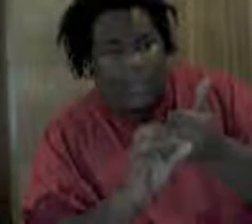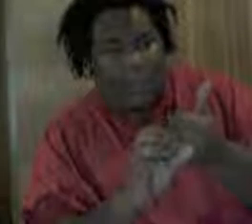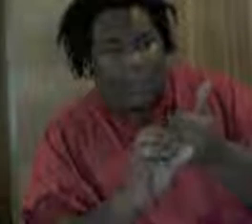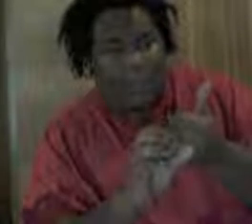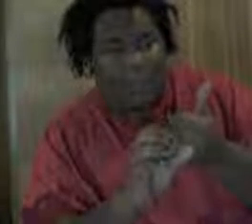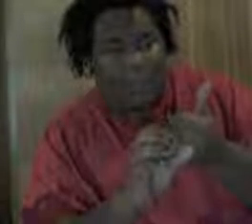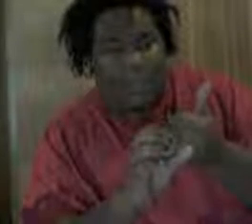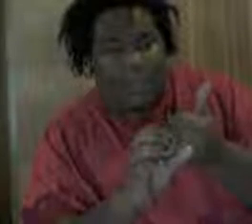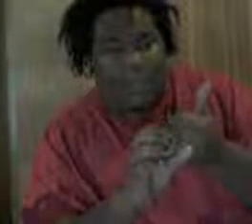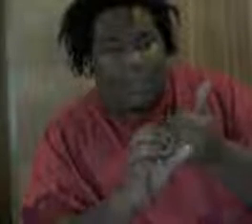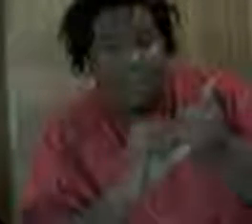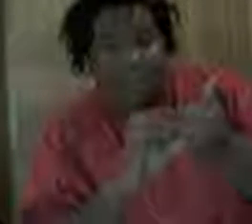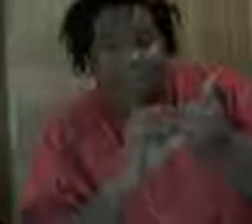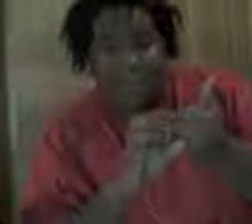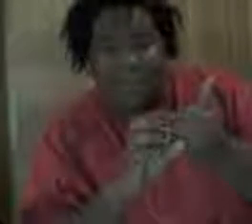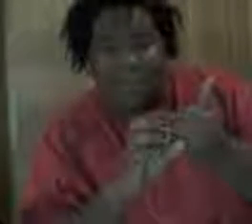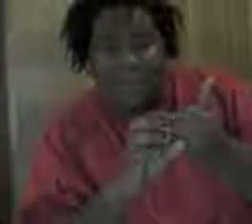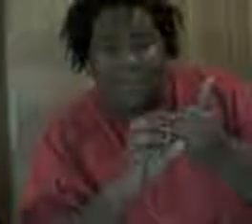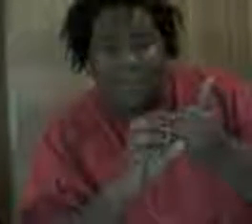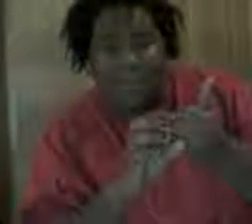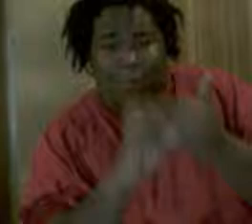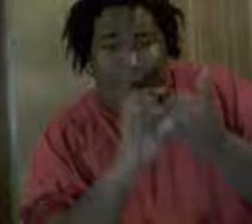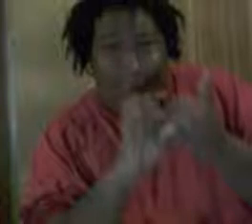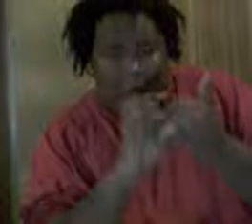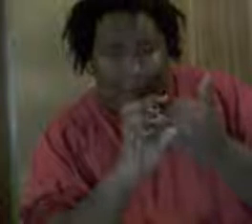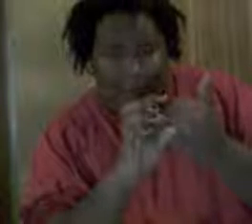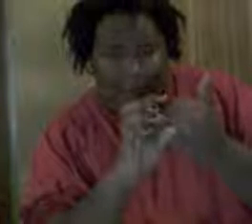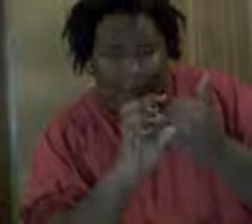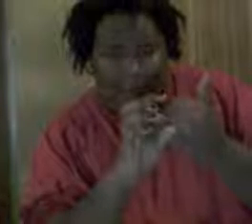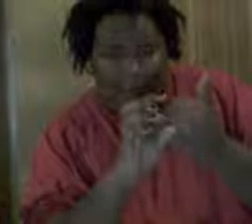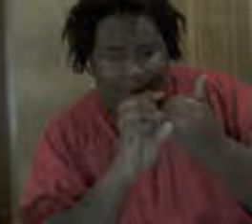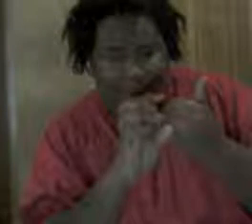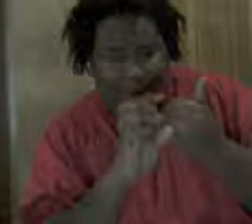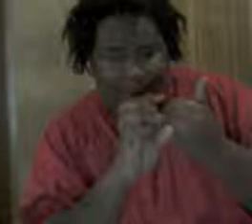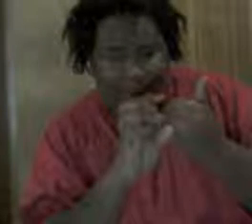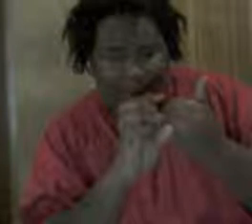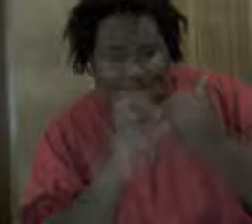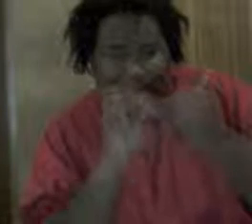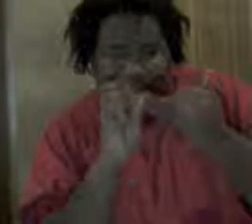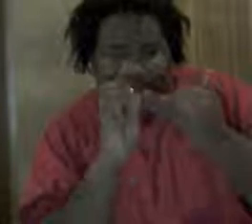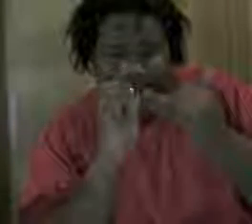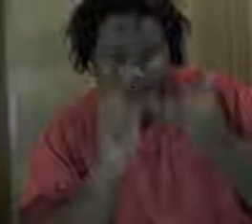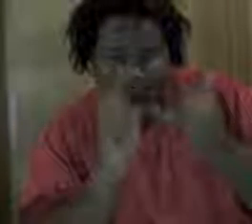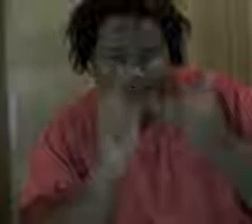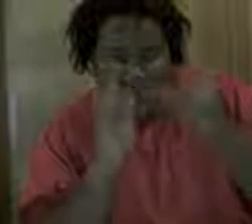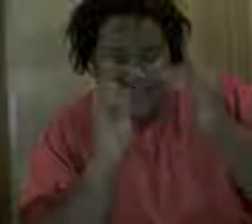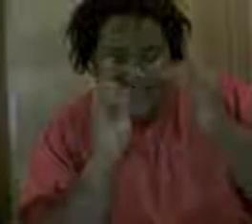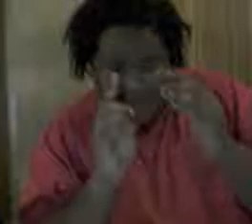of YouTube, I want to talk about Rick Rolling, okay, I am sick to death